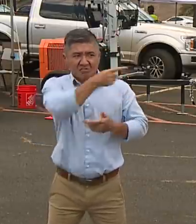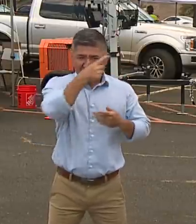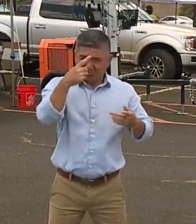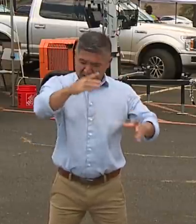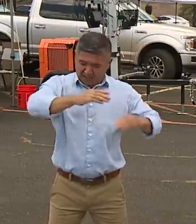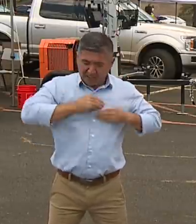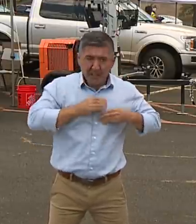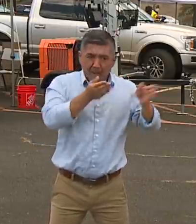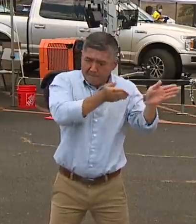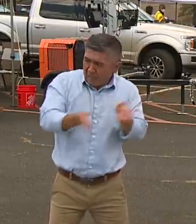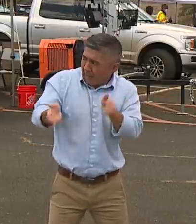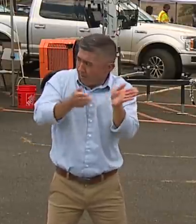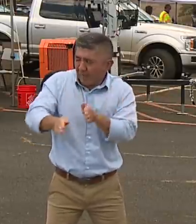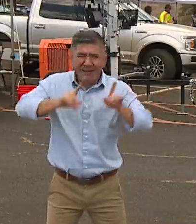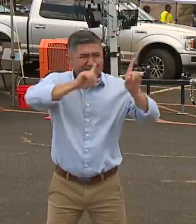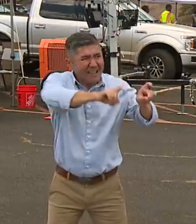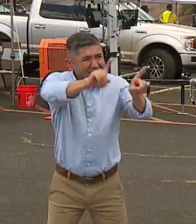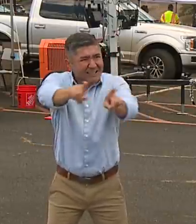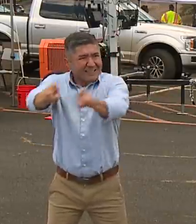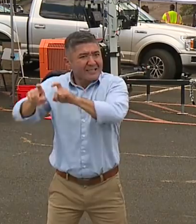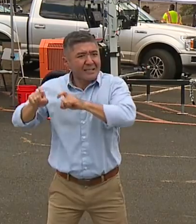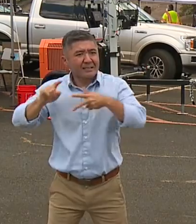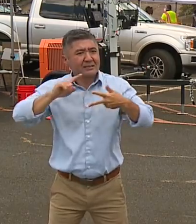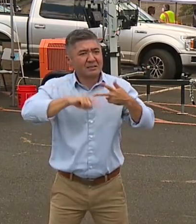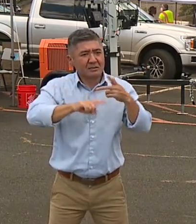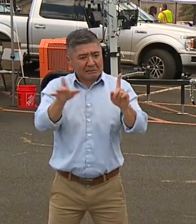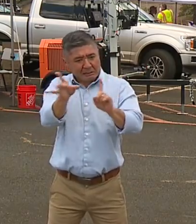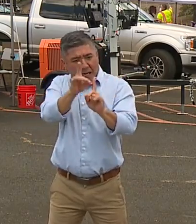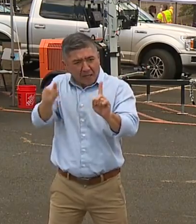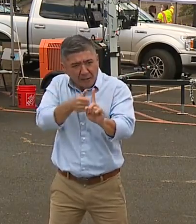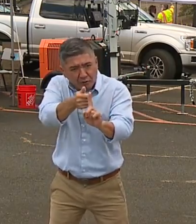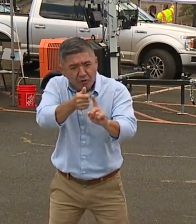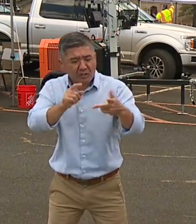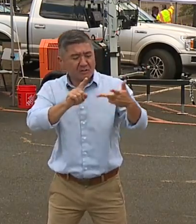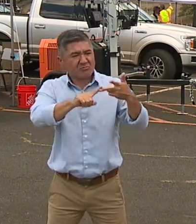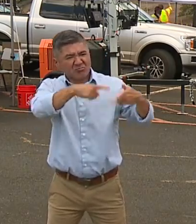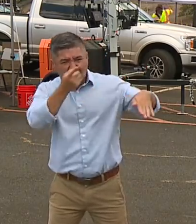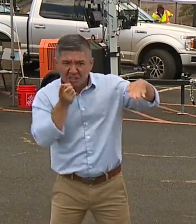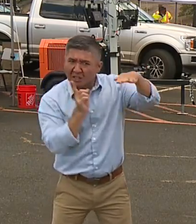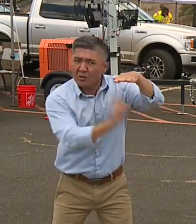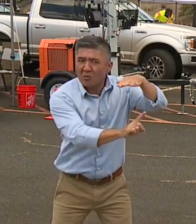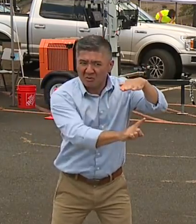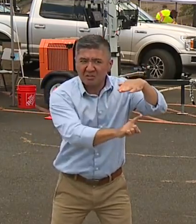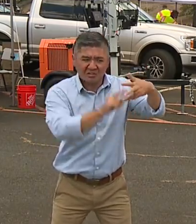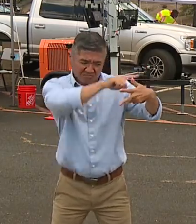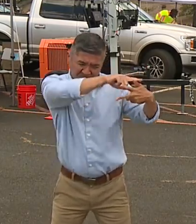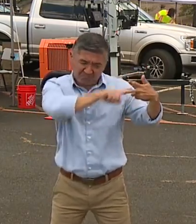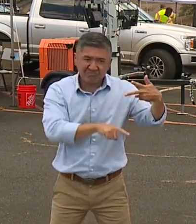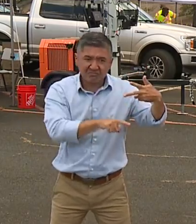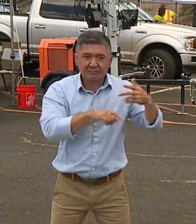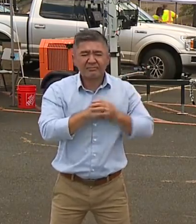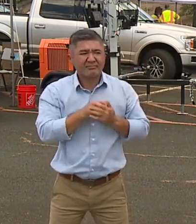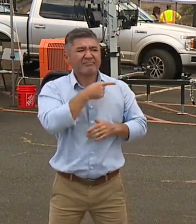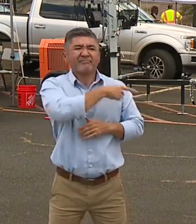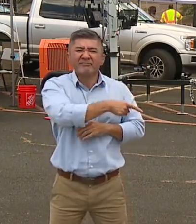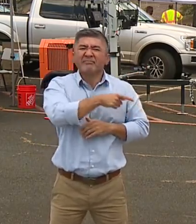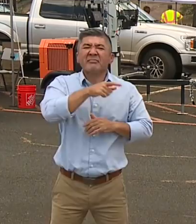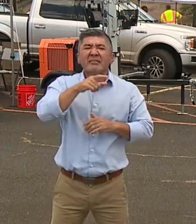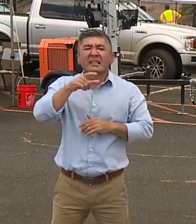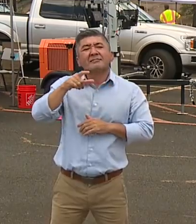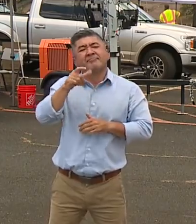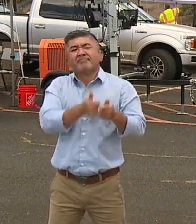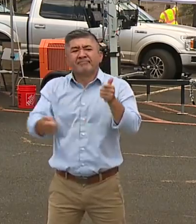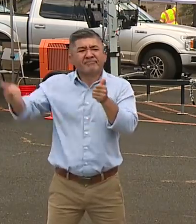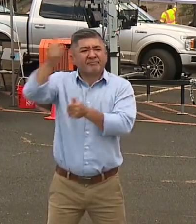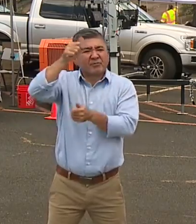and quarantine. With that, I'll open up any and all questions you may have. The Surgeon General has to leave around one. And I want to